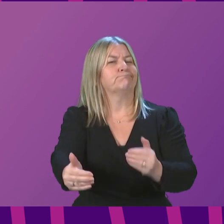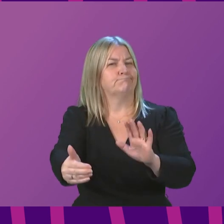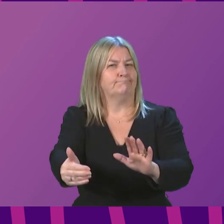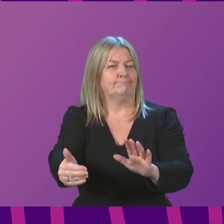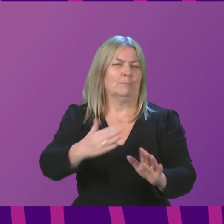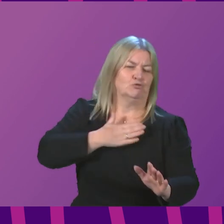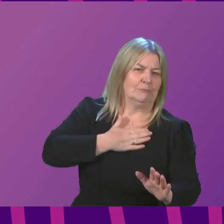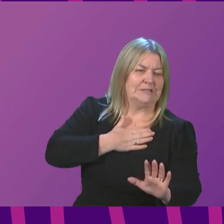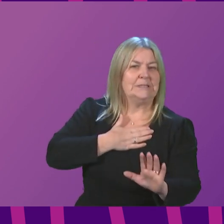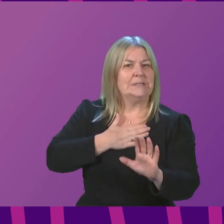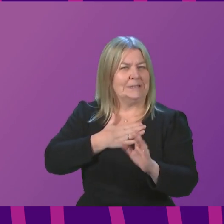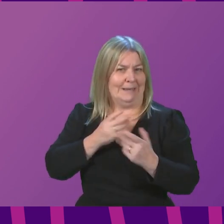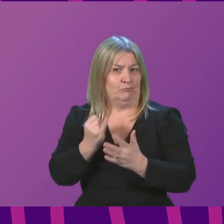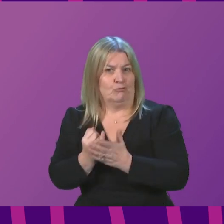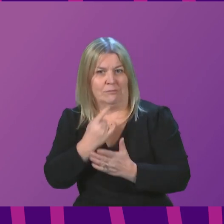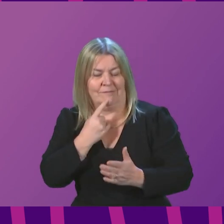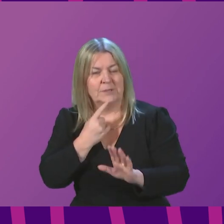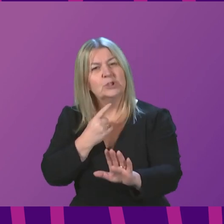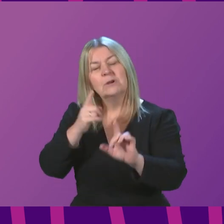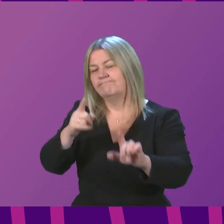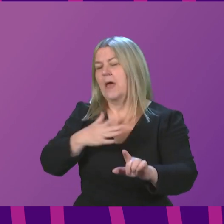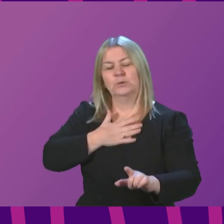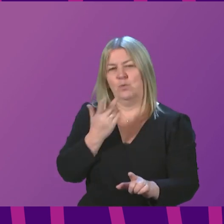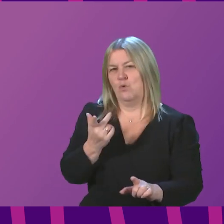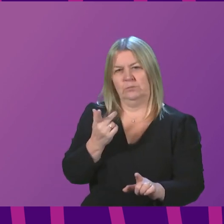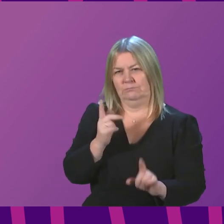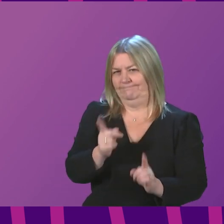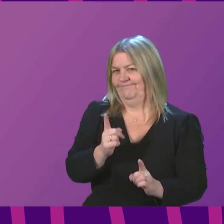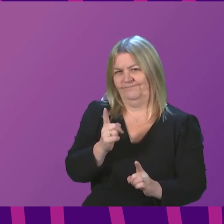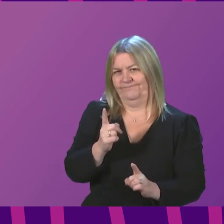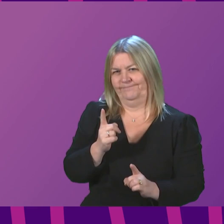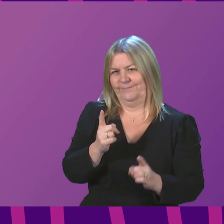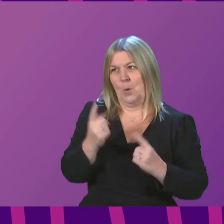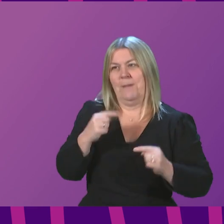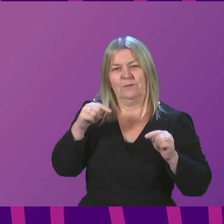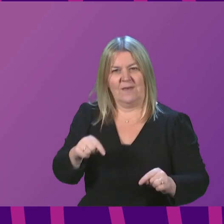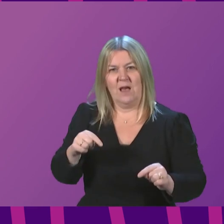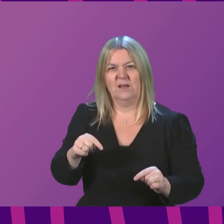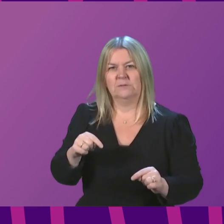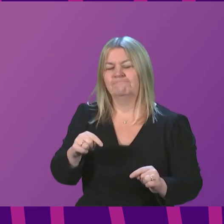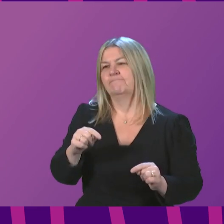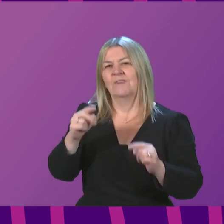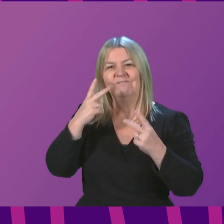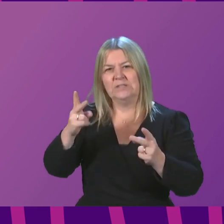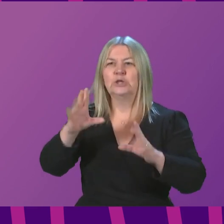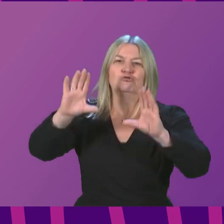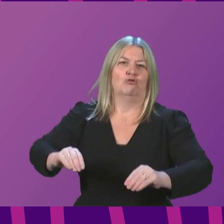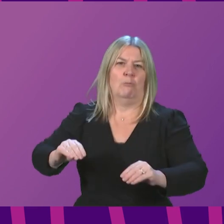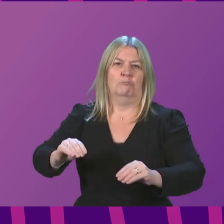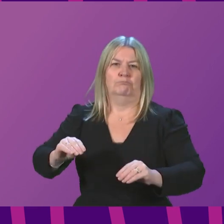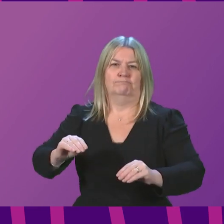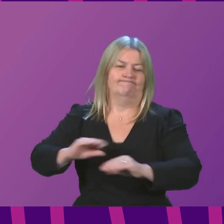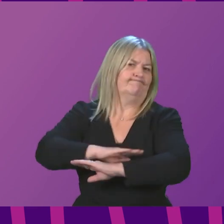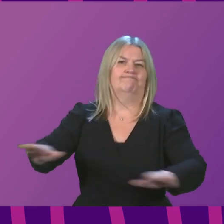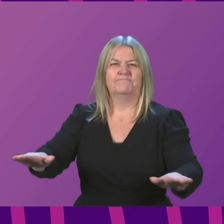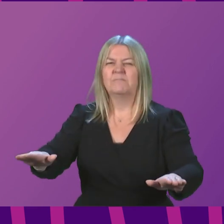that. I do not want to see us go back to a position where we do not have visiting in care homes. The safety of residents in care